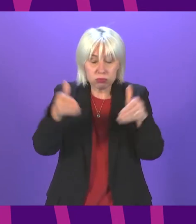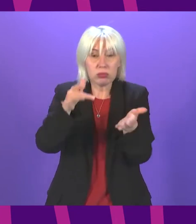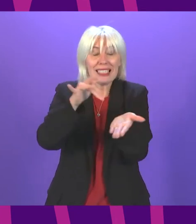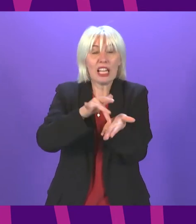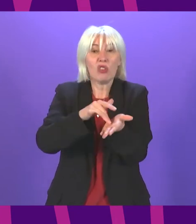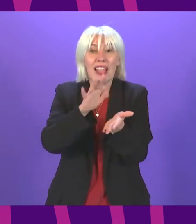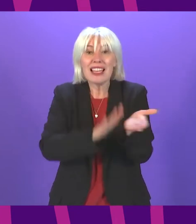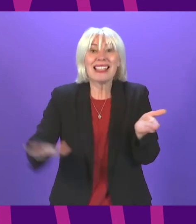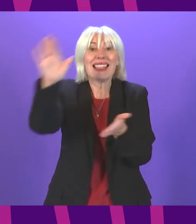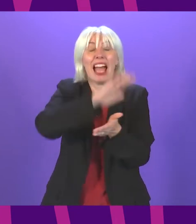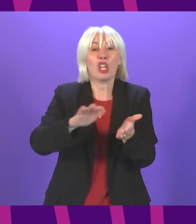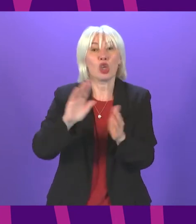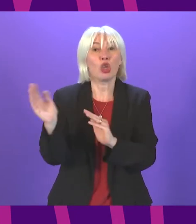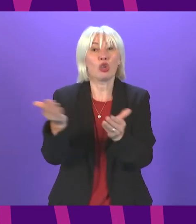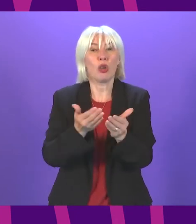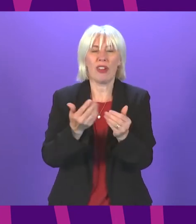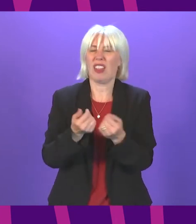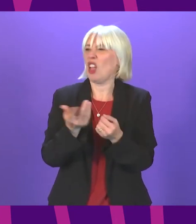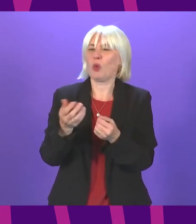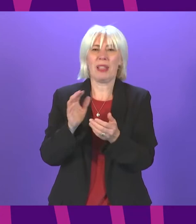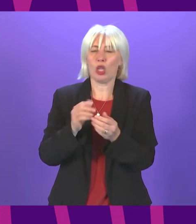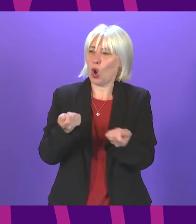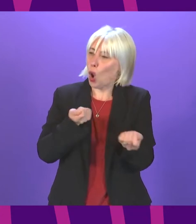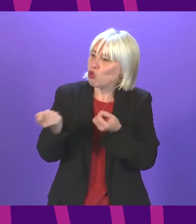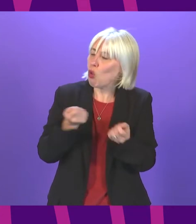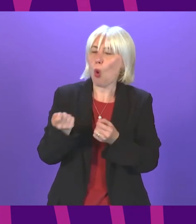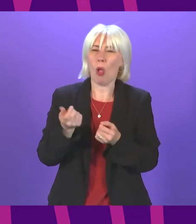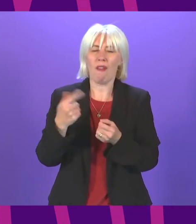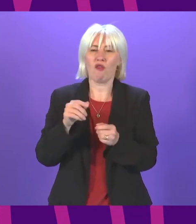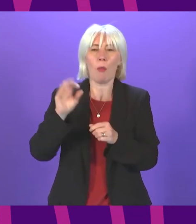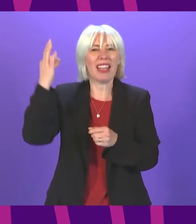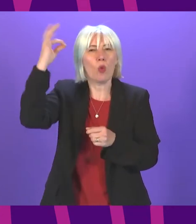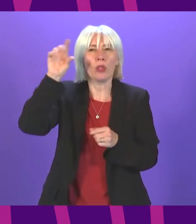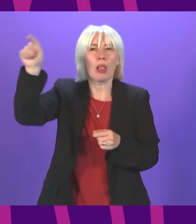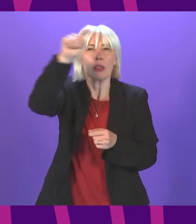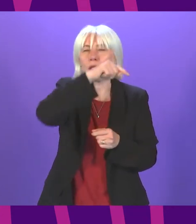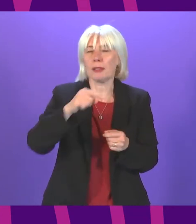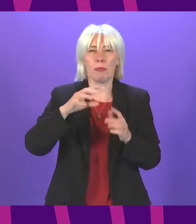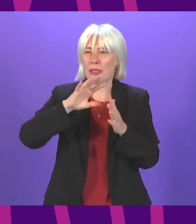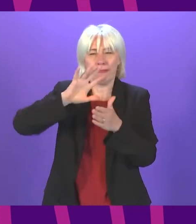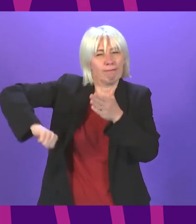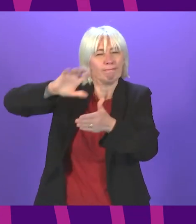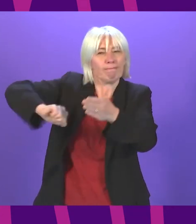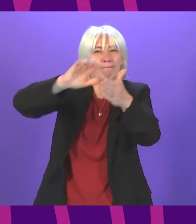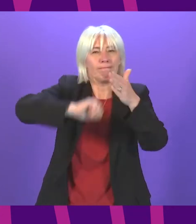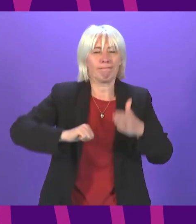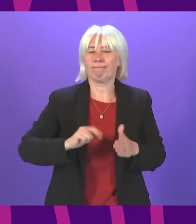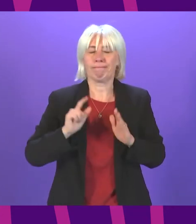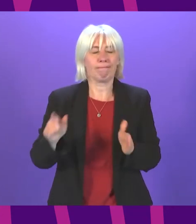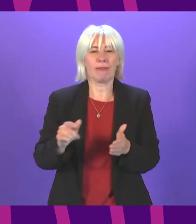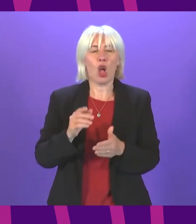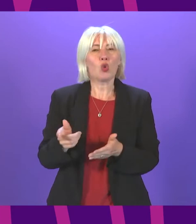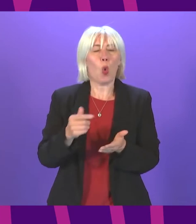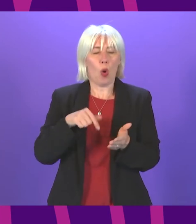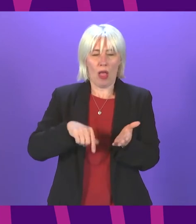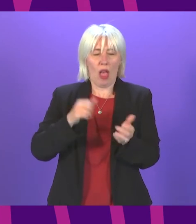service, stripping accountability and control away from local government. It's clear that this SNP government want to entrust councils with